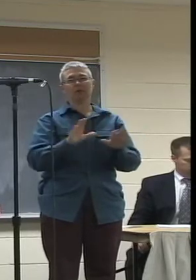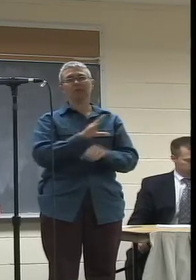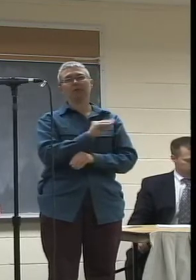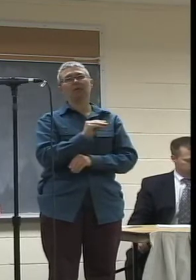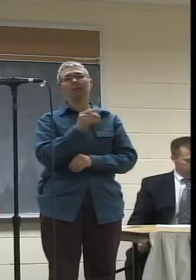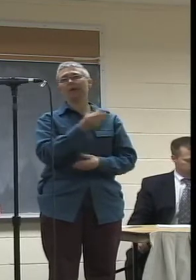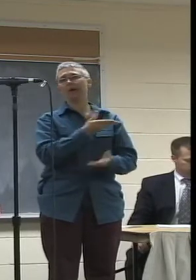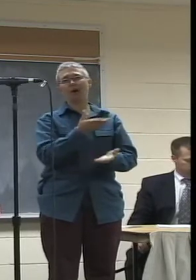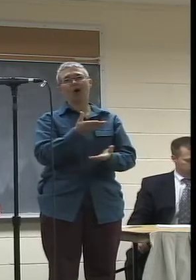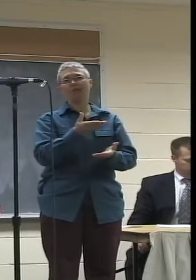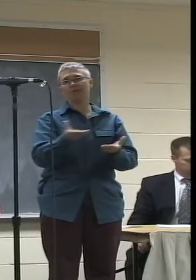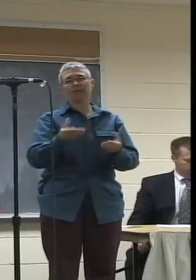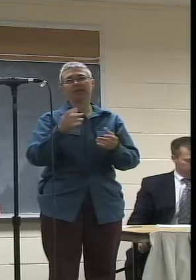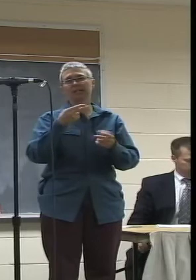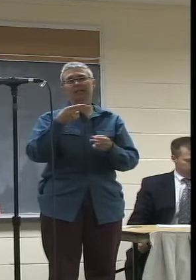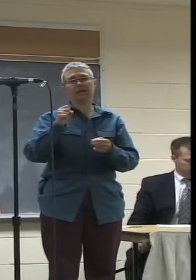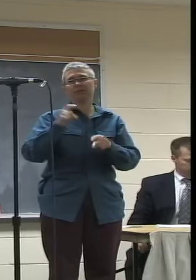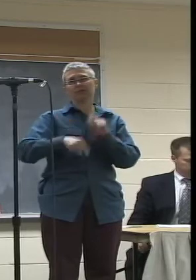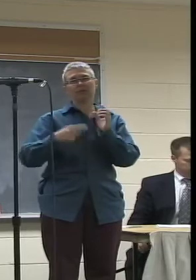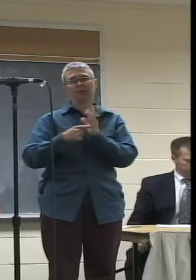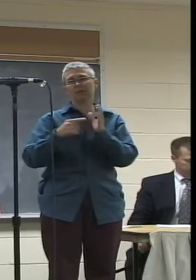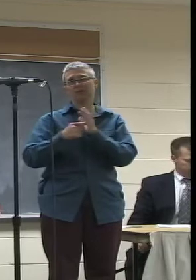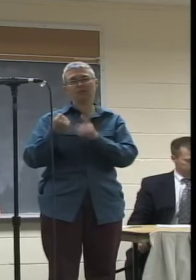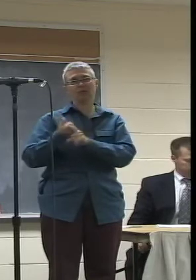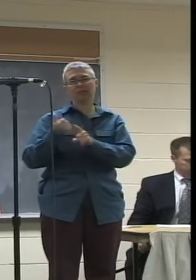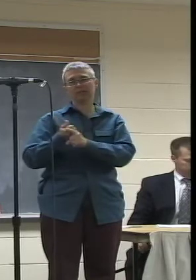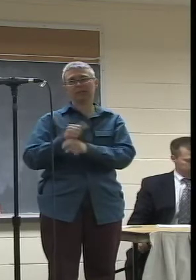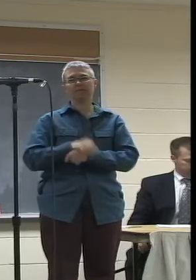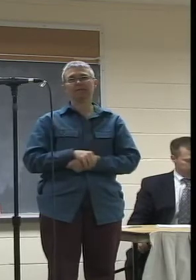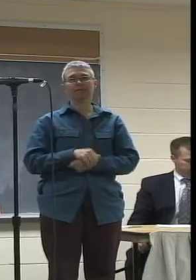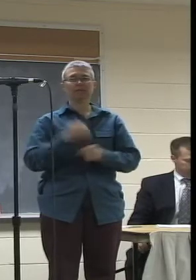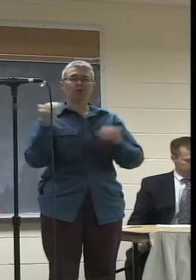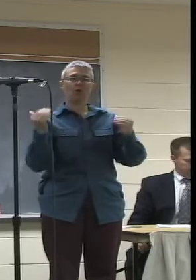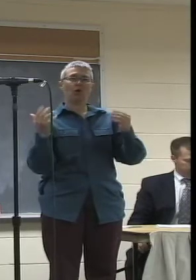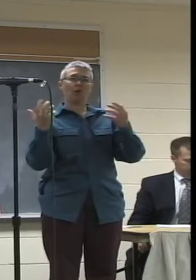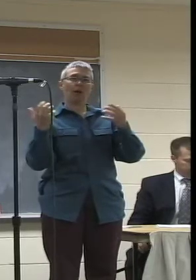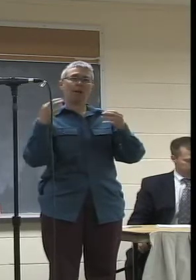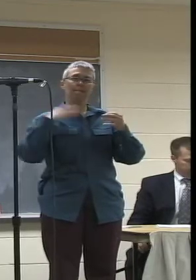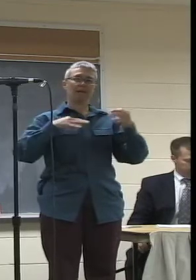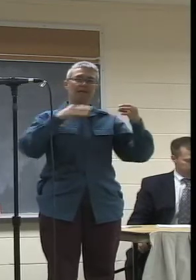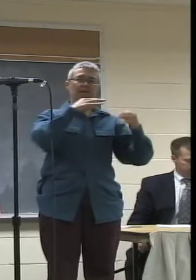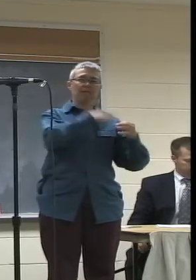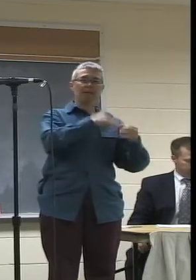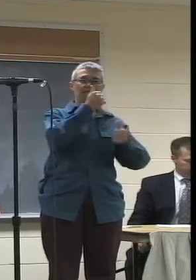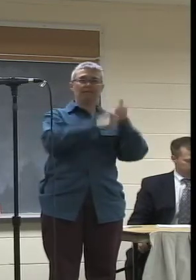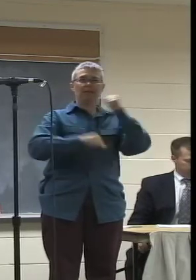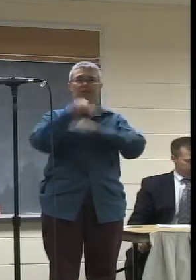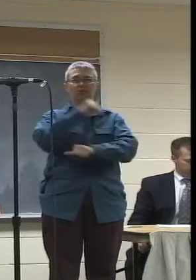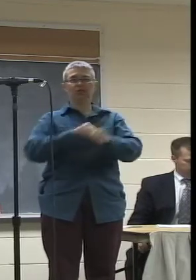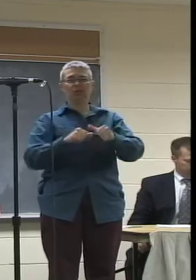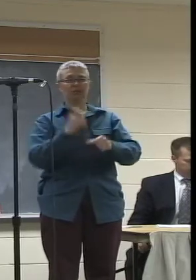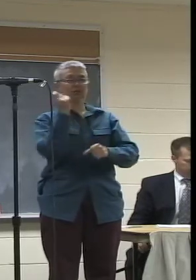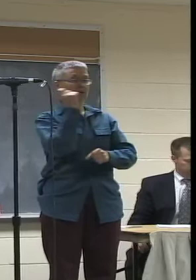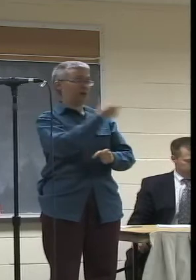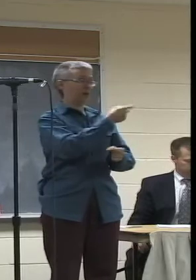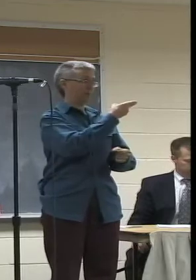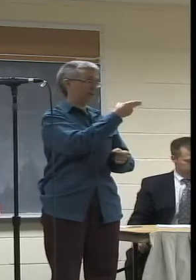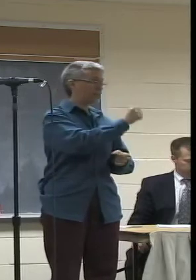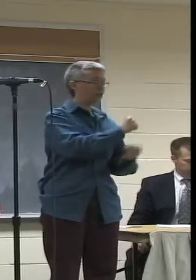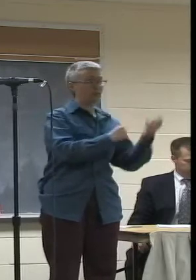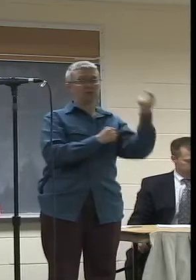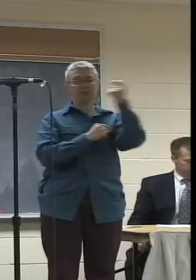offer things that the high school cannot possibly afford on their own. It is mutually beneficial both to NCTV and to the high school students.